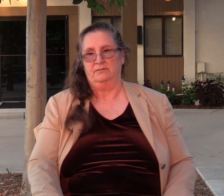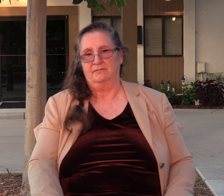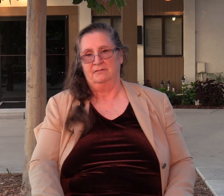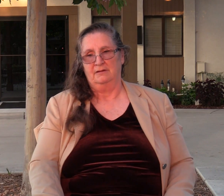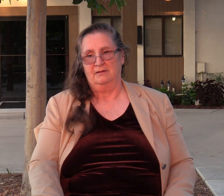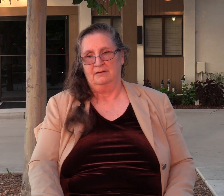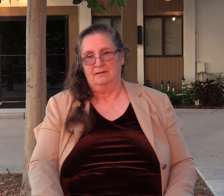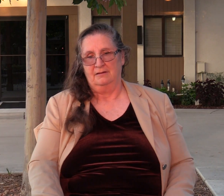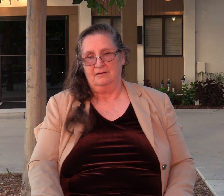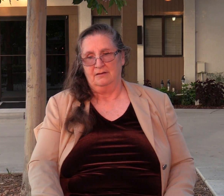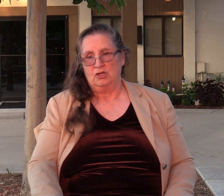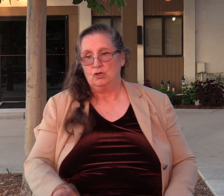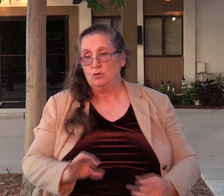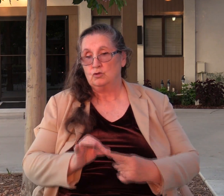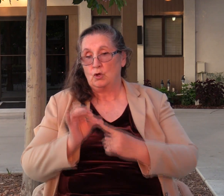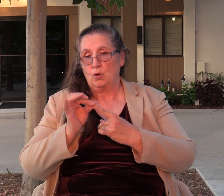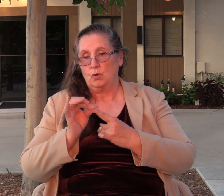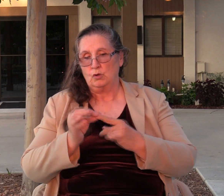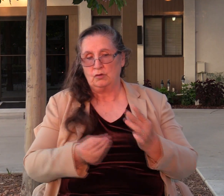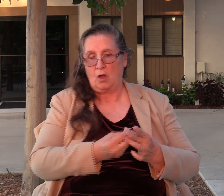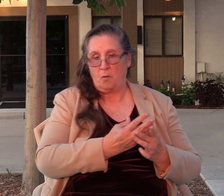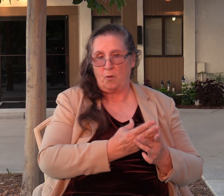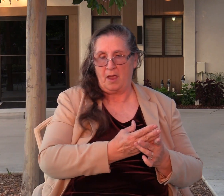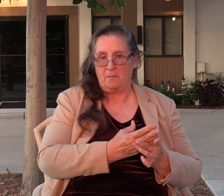bramble bush, Abimelech, to rule over you.